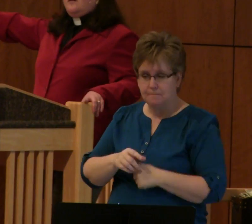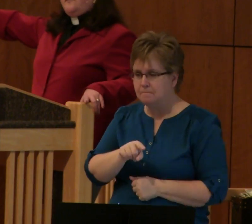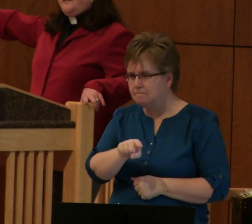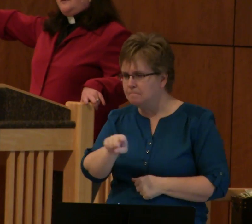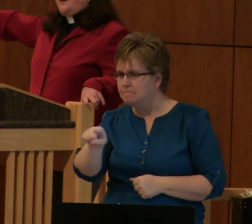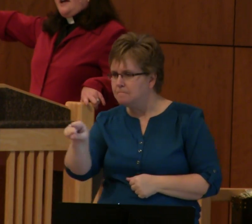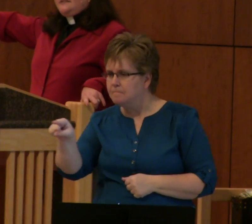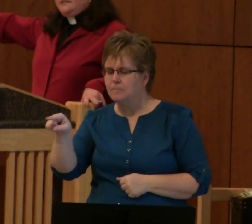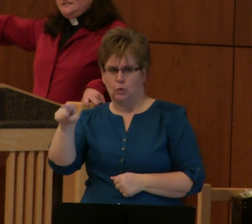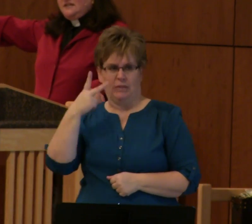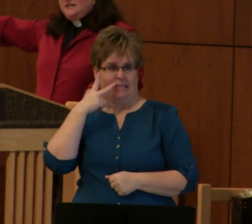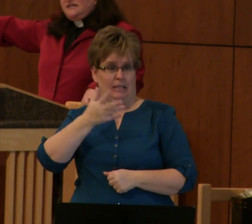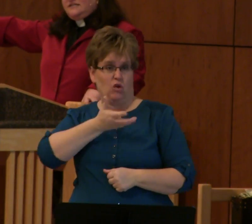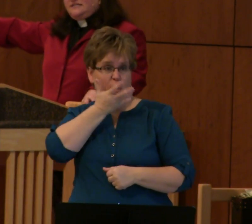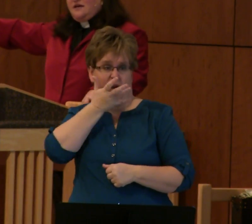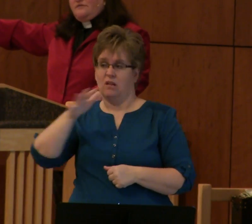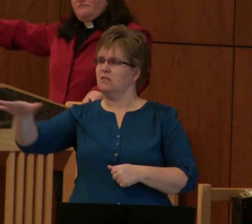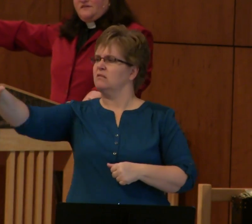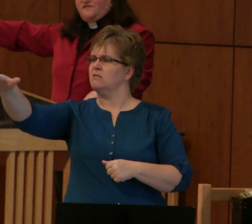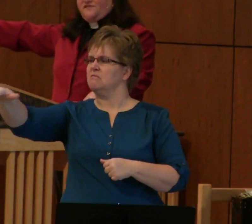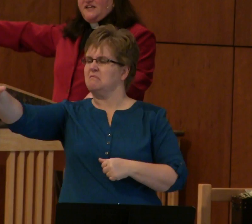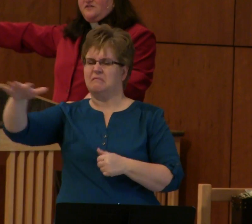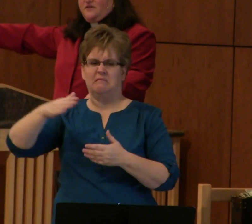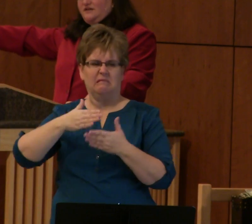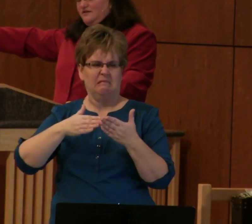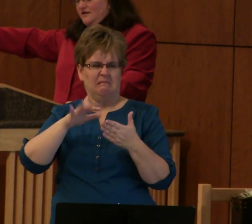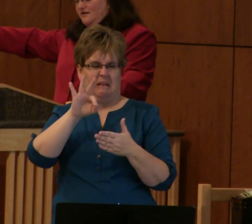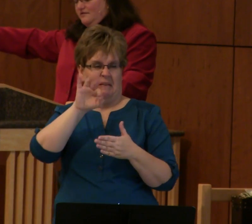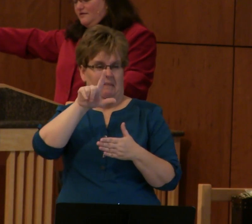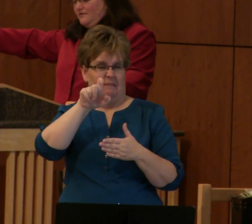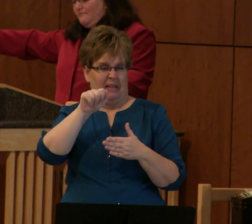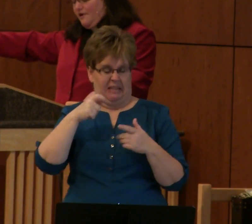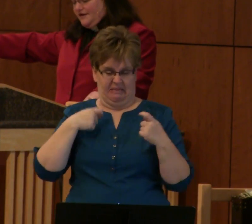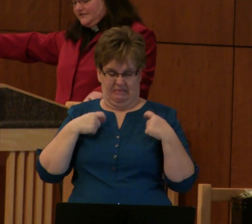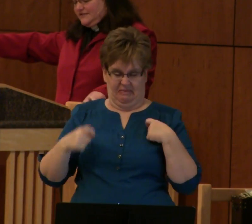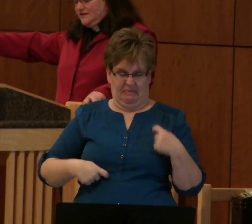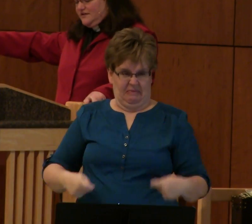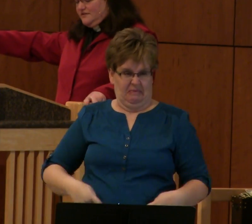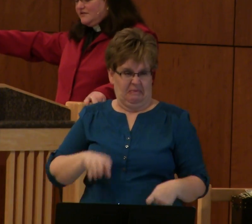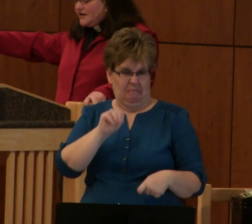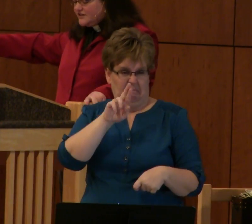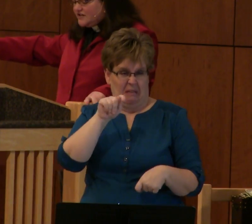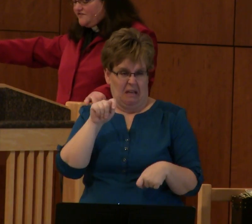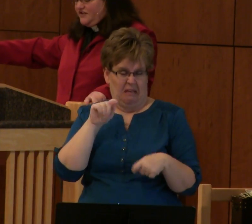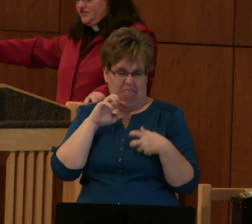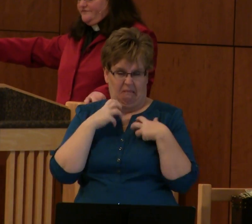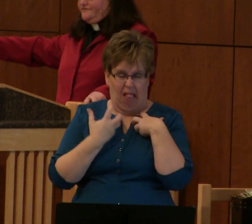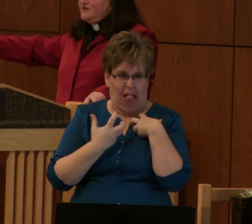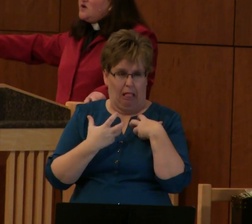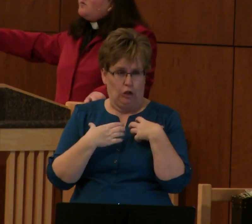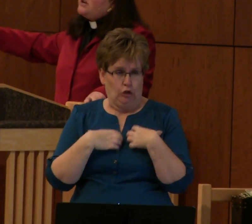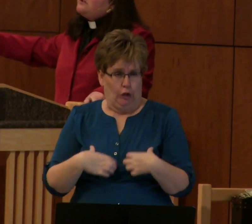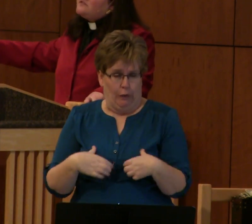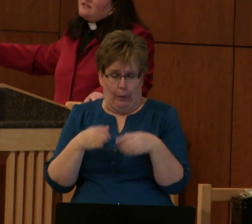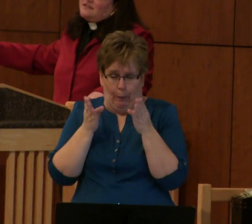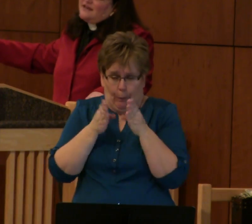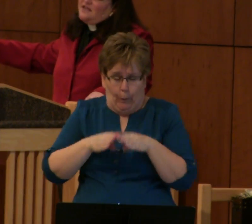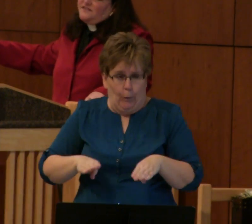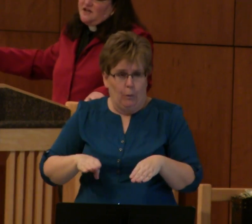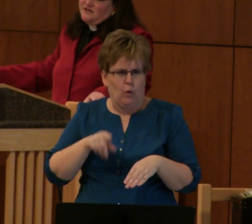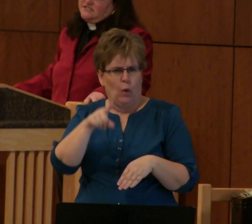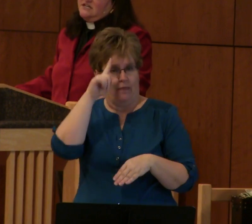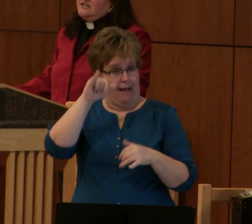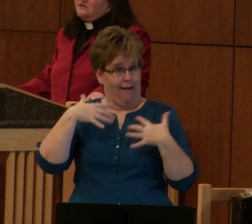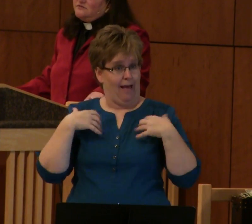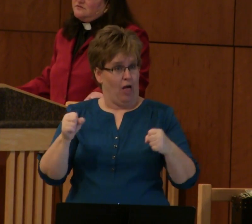then over in the grass is some flea-ridden mutt near starvation. What do you think